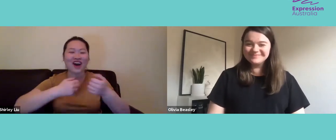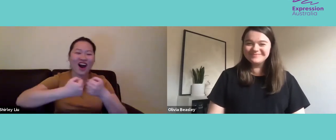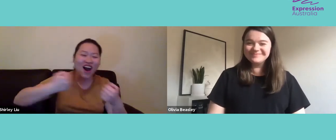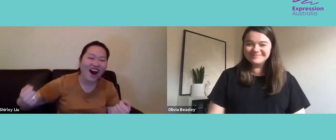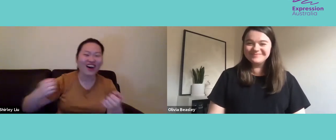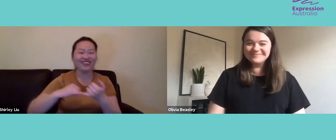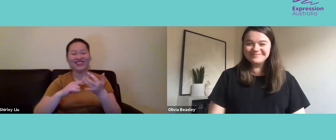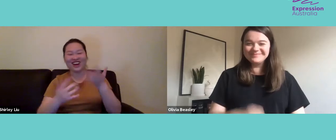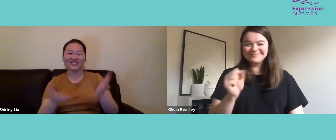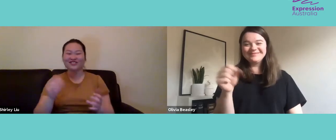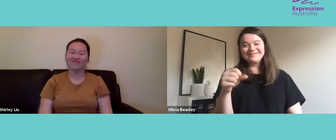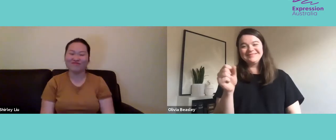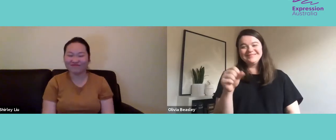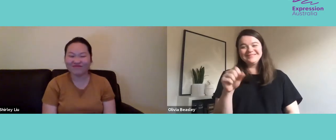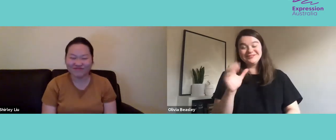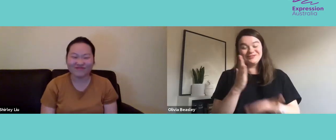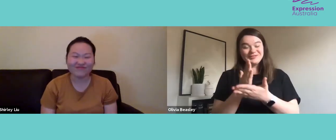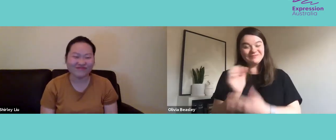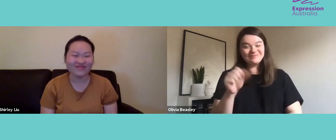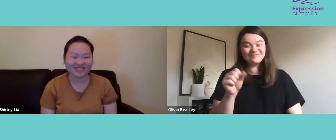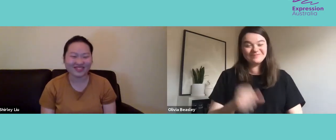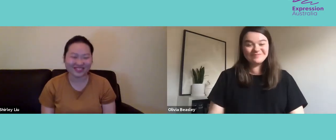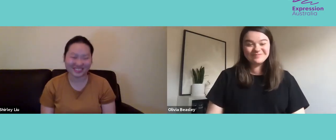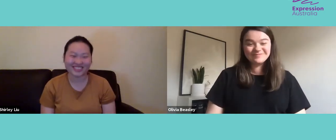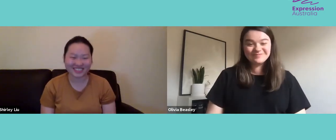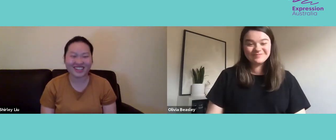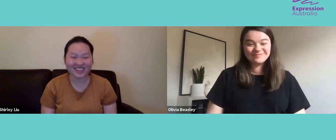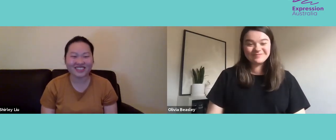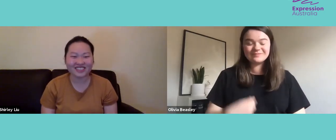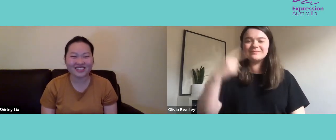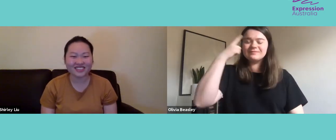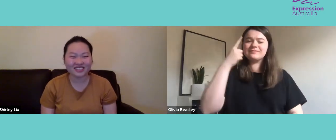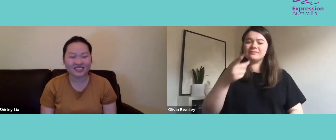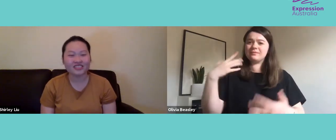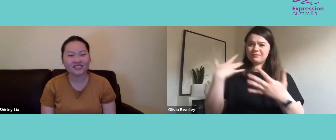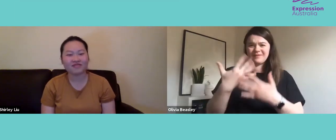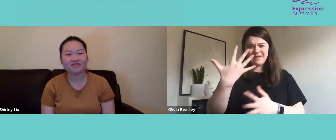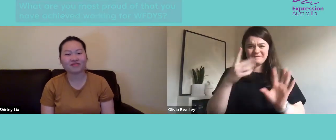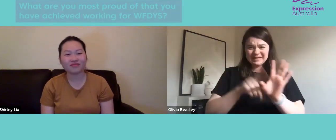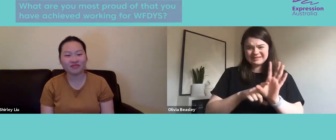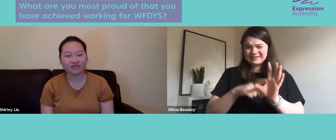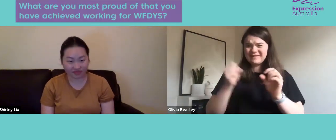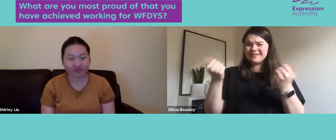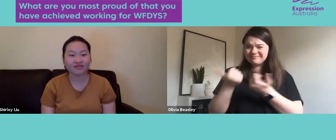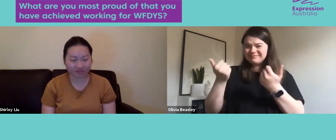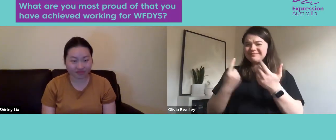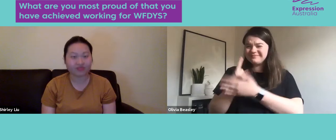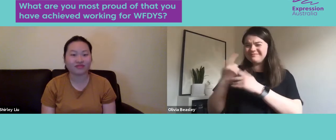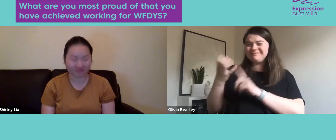by the end, you just want it to go on and on. You don't want to leave. That's true. So over the last five years,